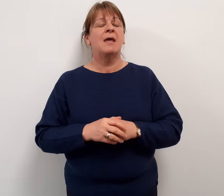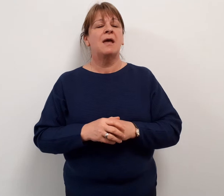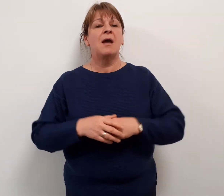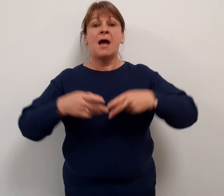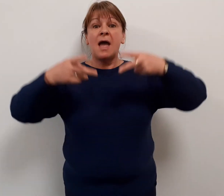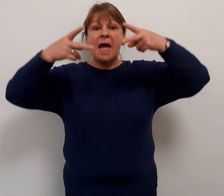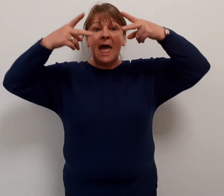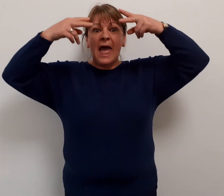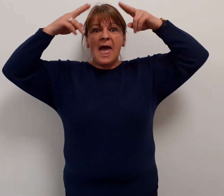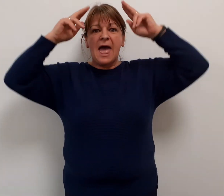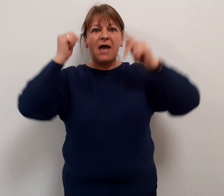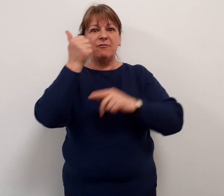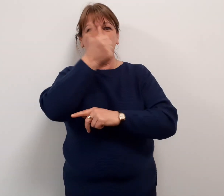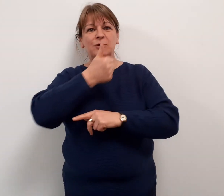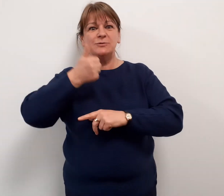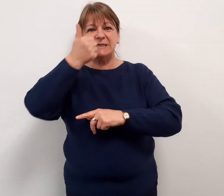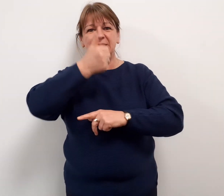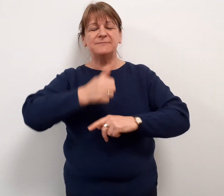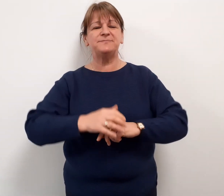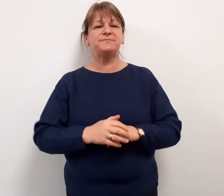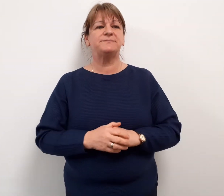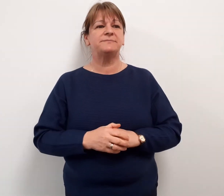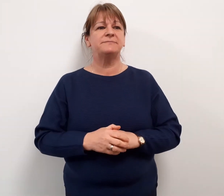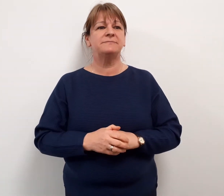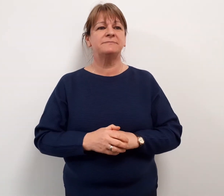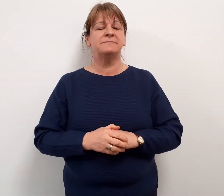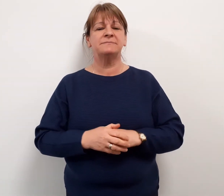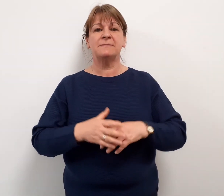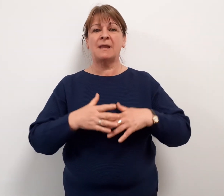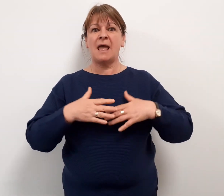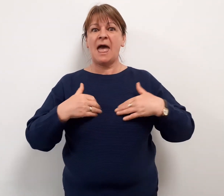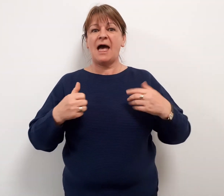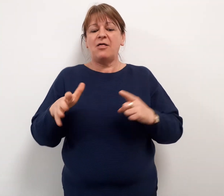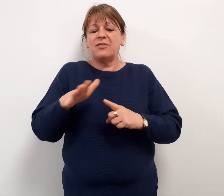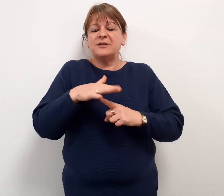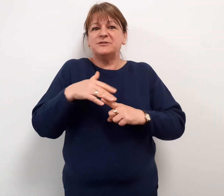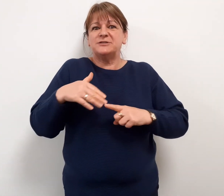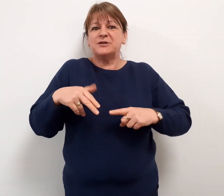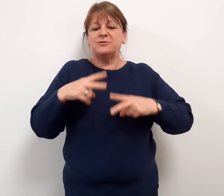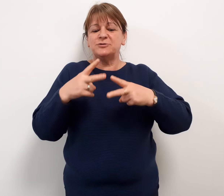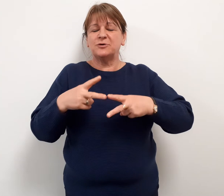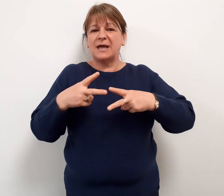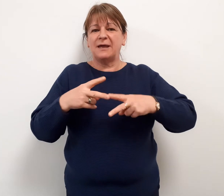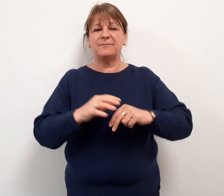hair and beauty, health and social care,